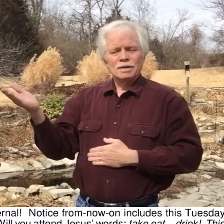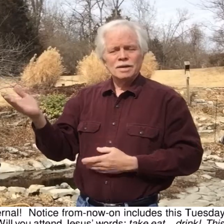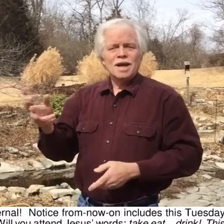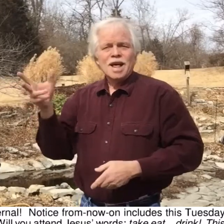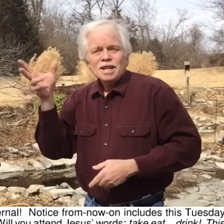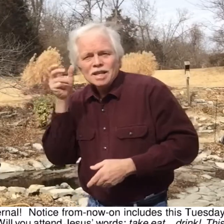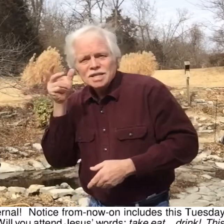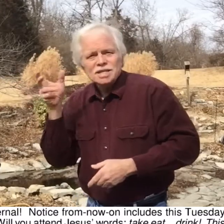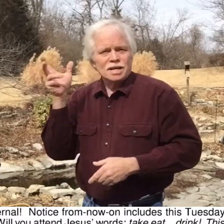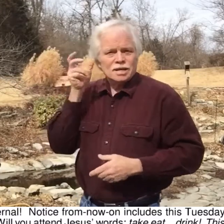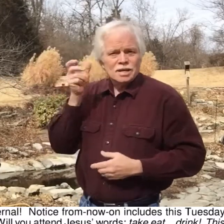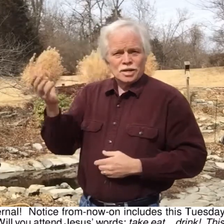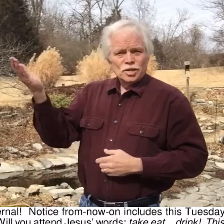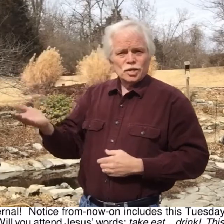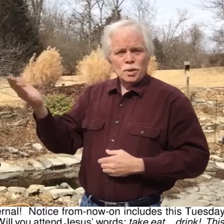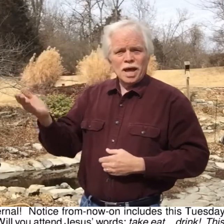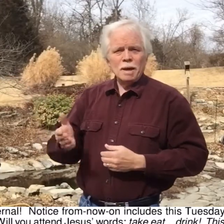listen to him.